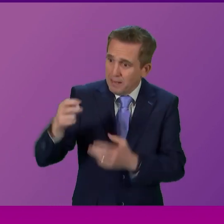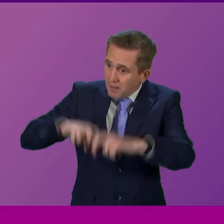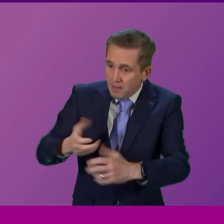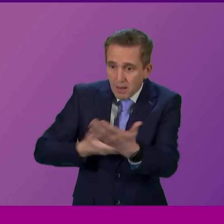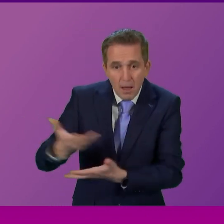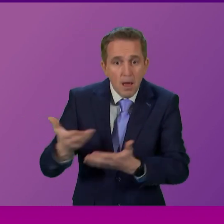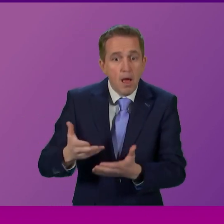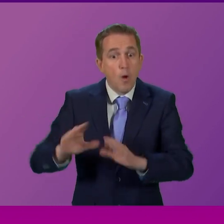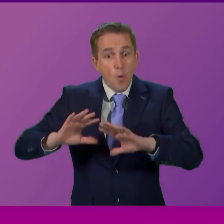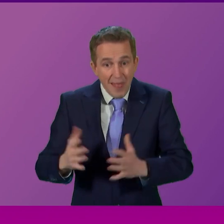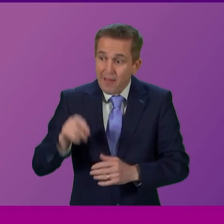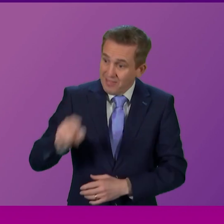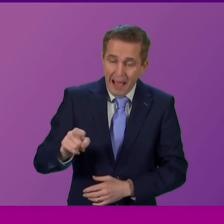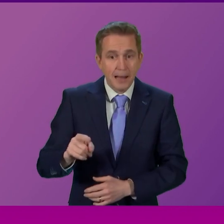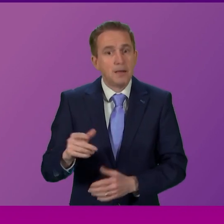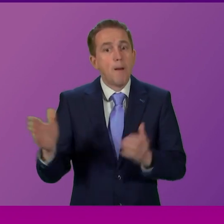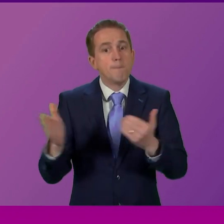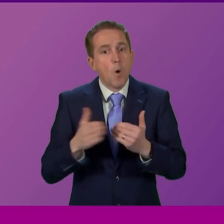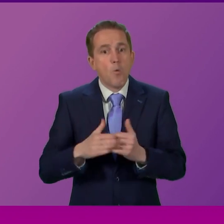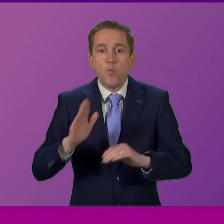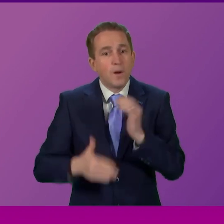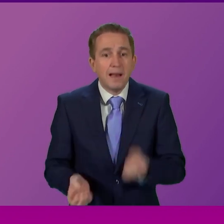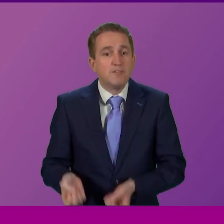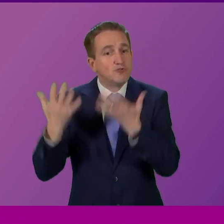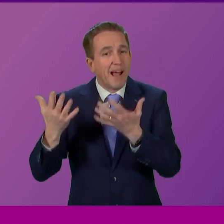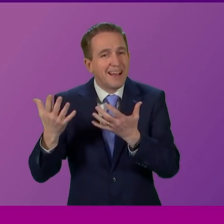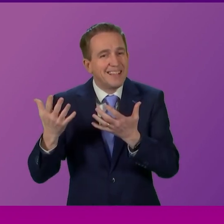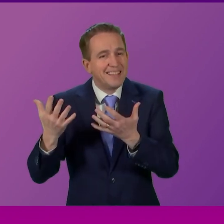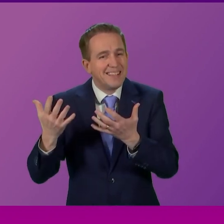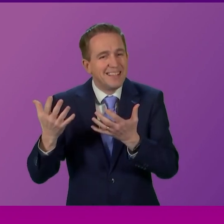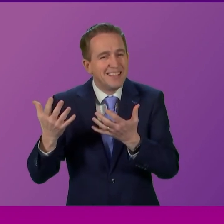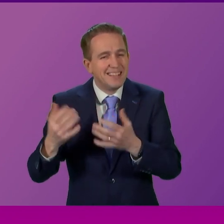walking out on strike. In terms of